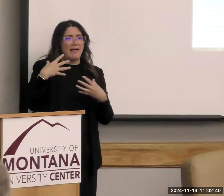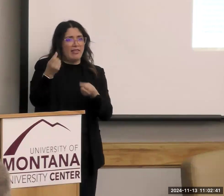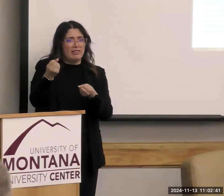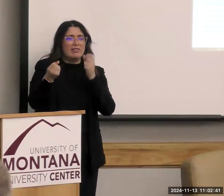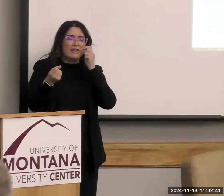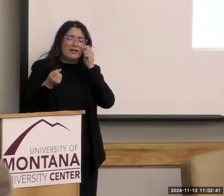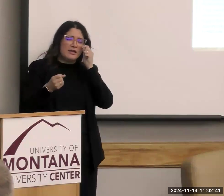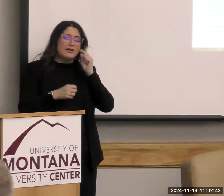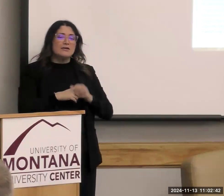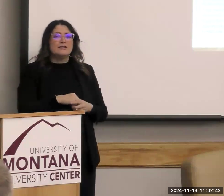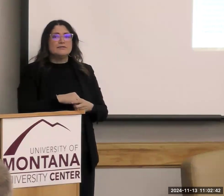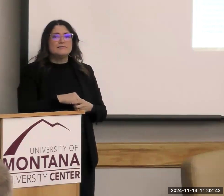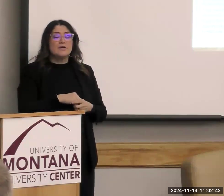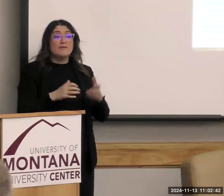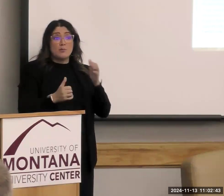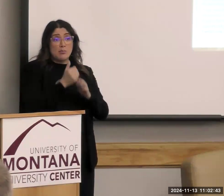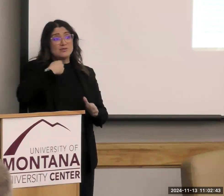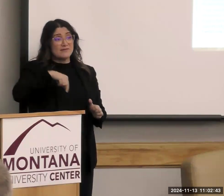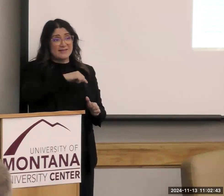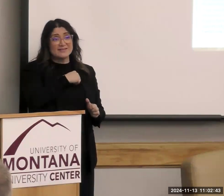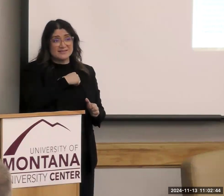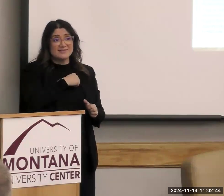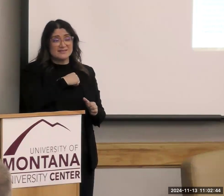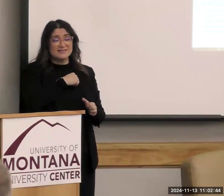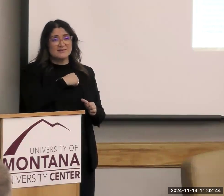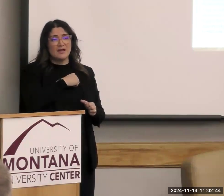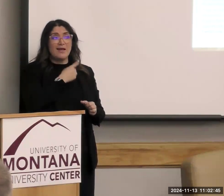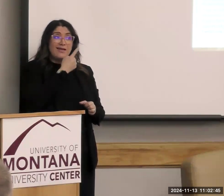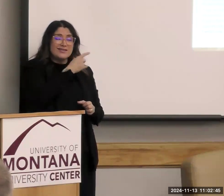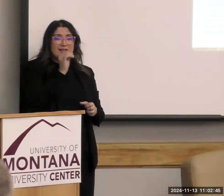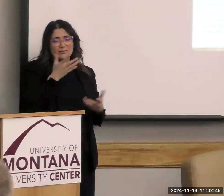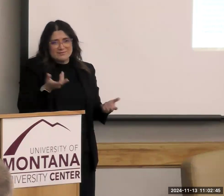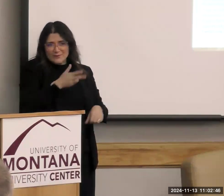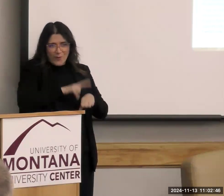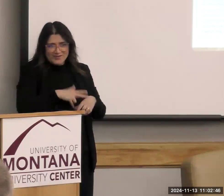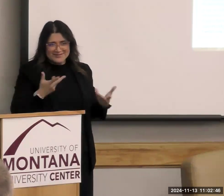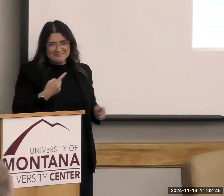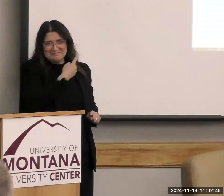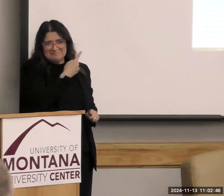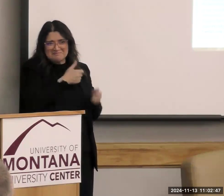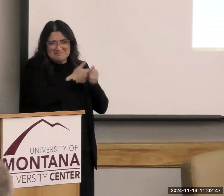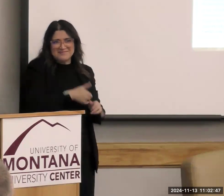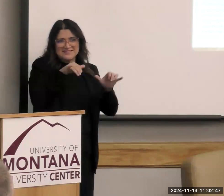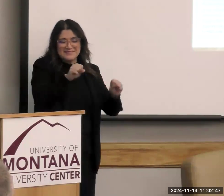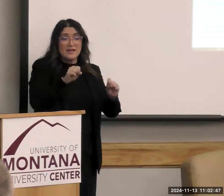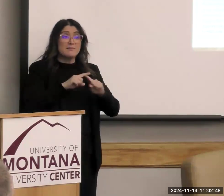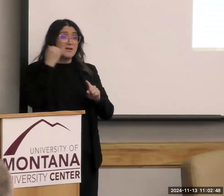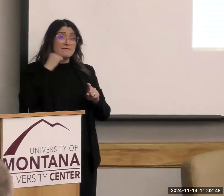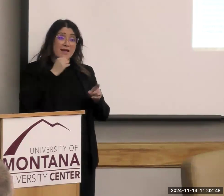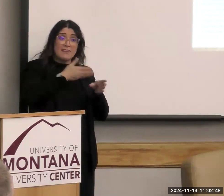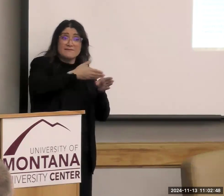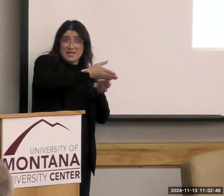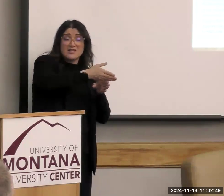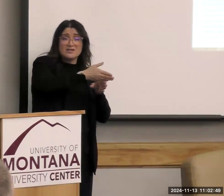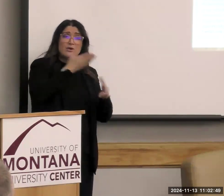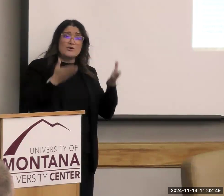most of us, this is like, well, of course, this is what we do in public health. But if you're not in this field, you might